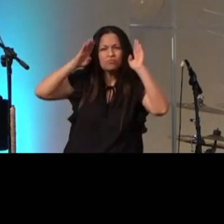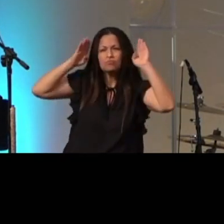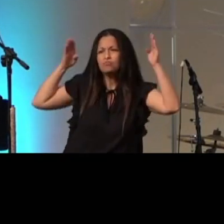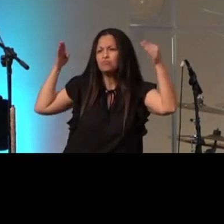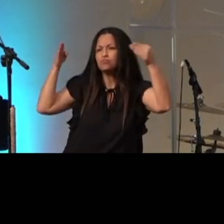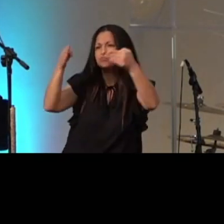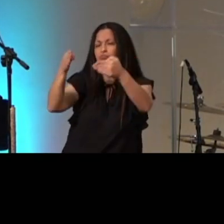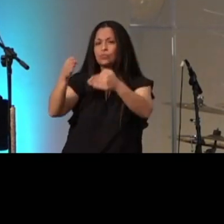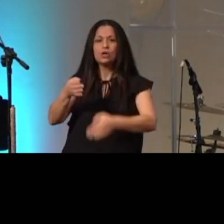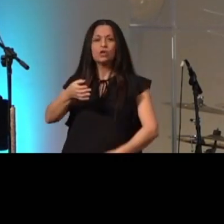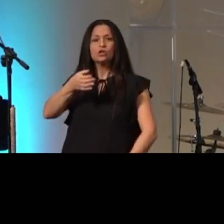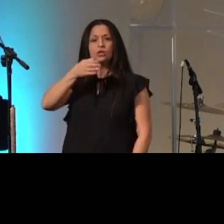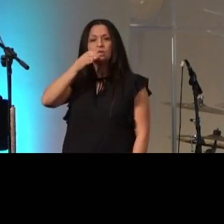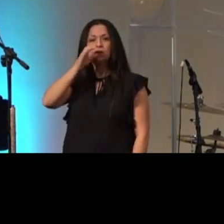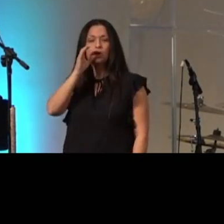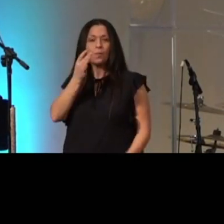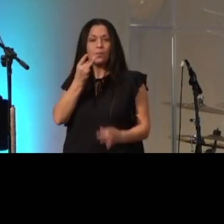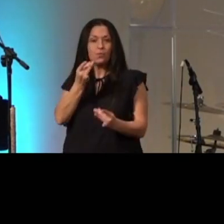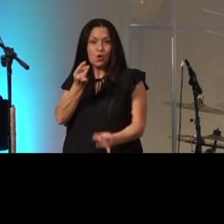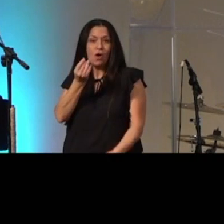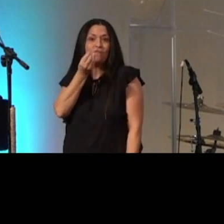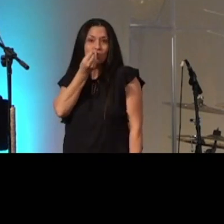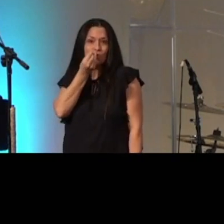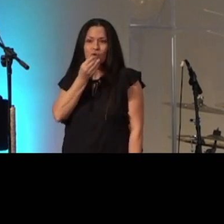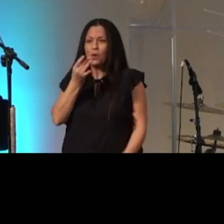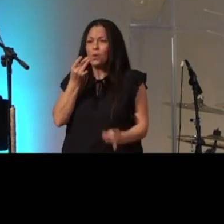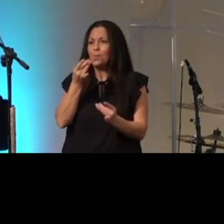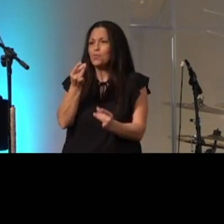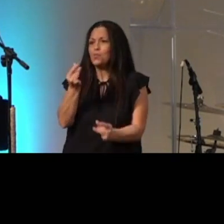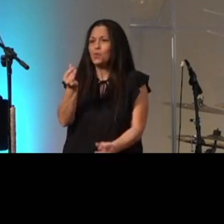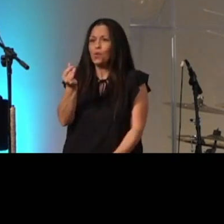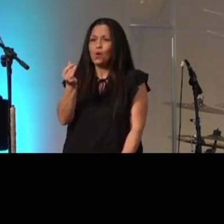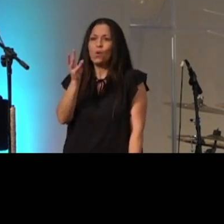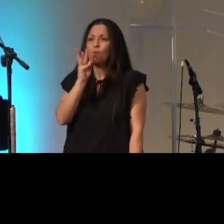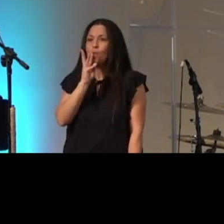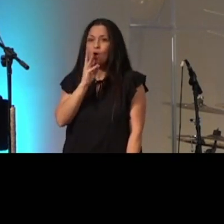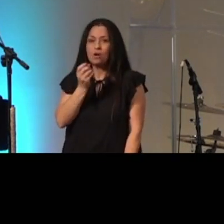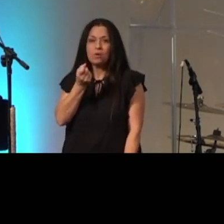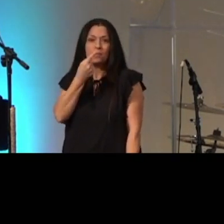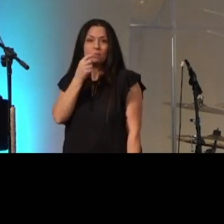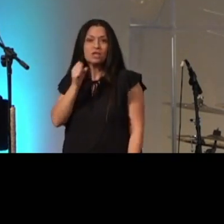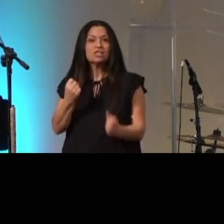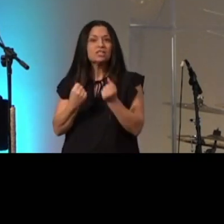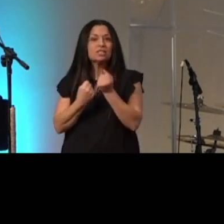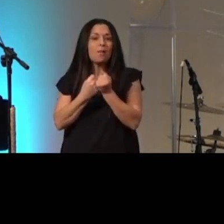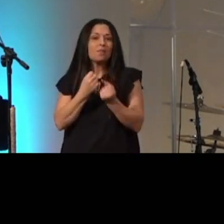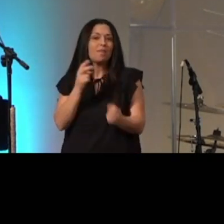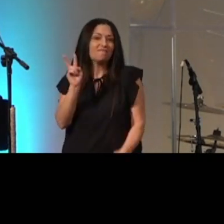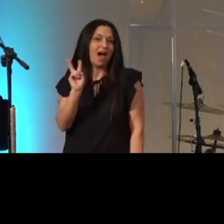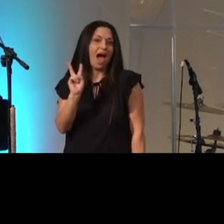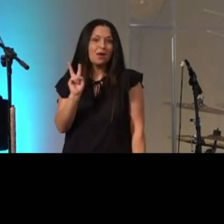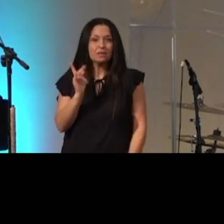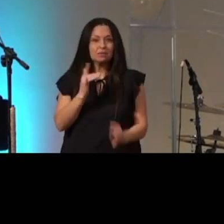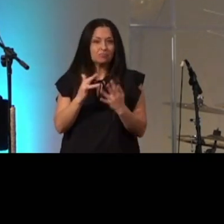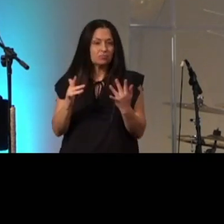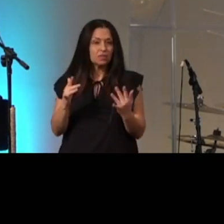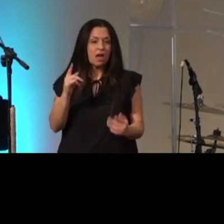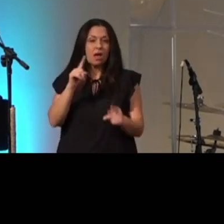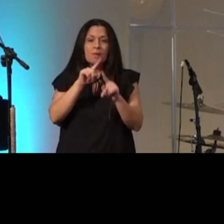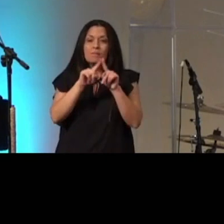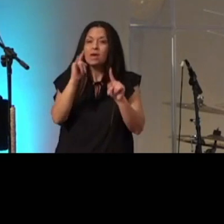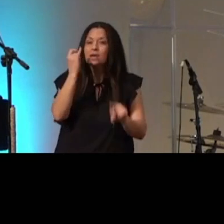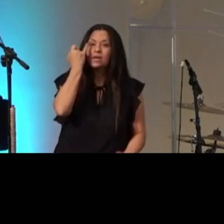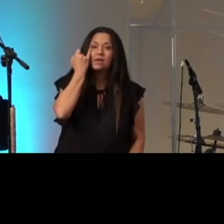and drinking pure water taking pure supplements and if we're not reminded of